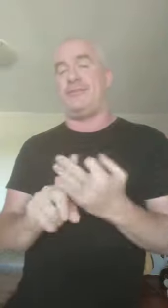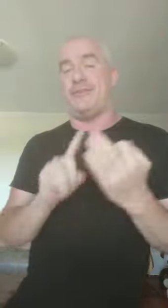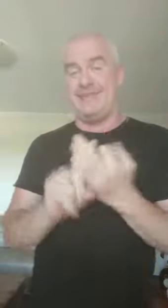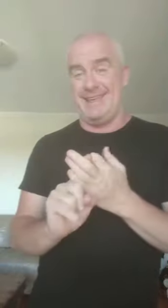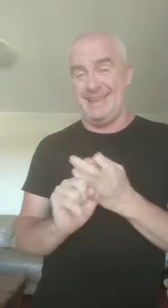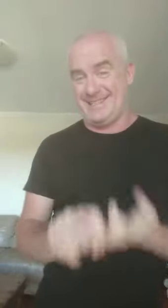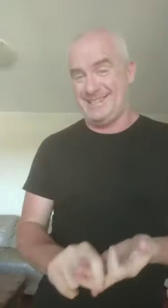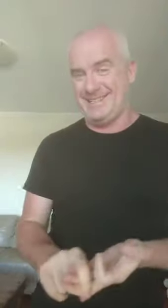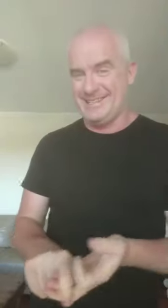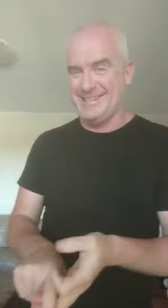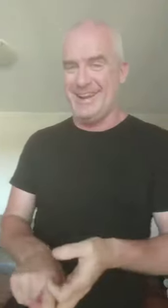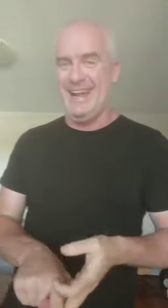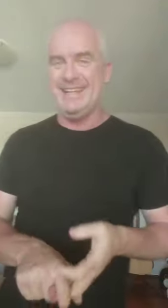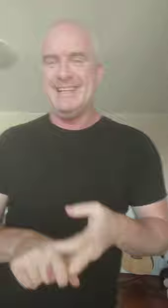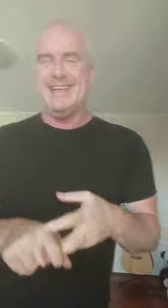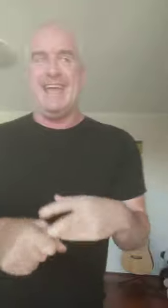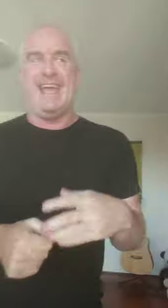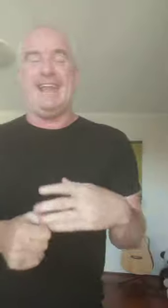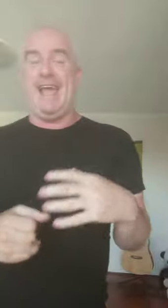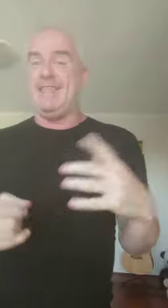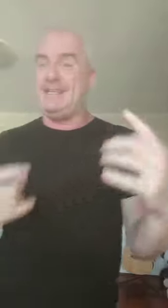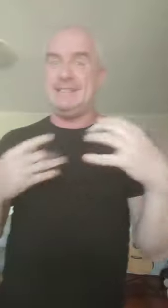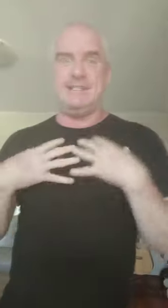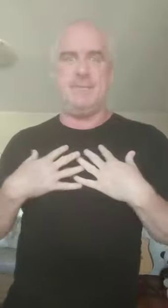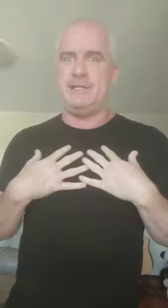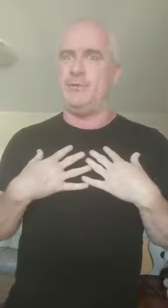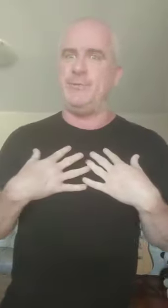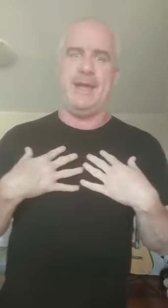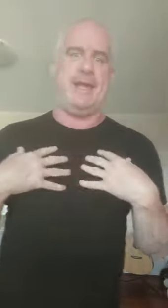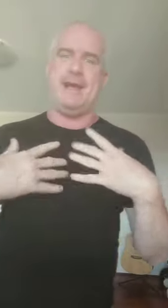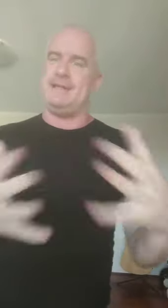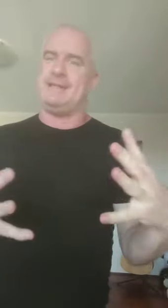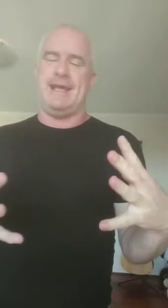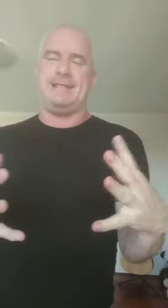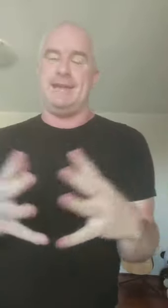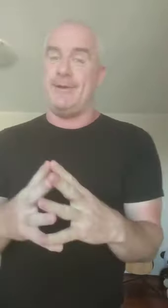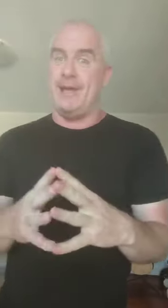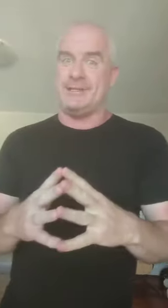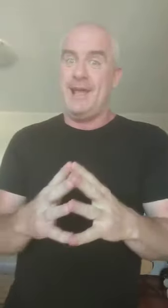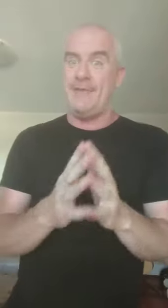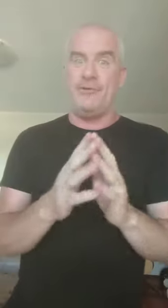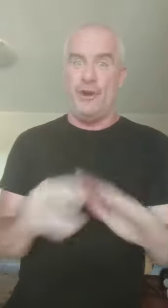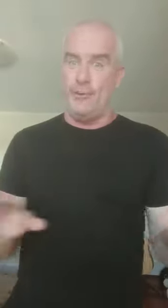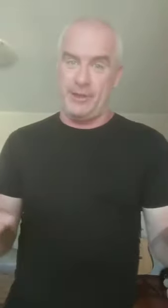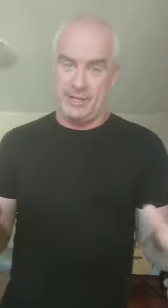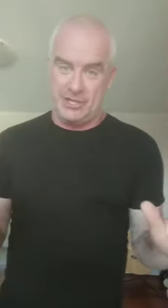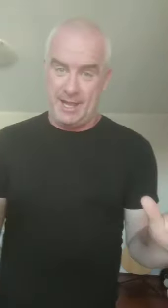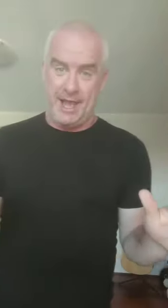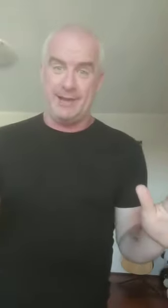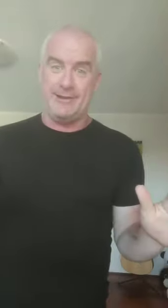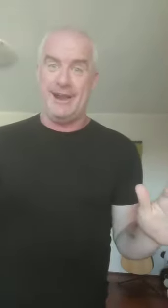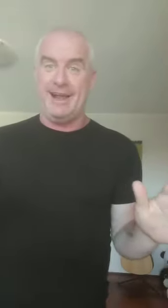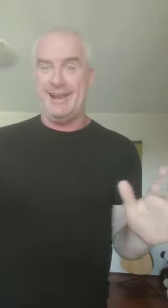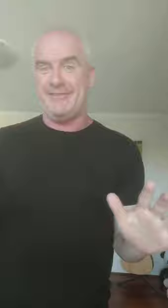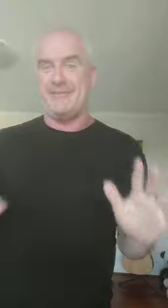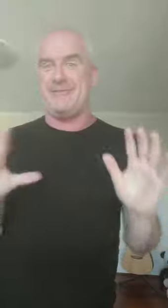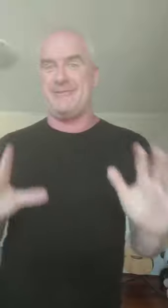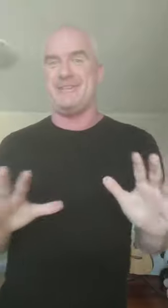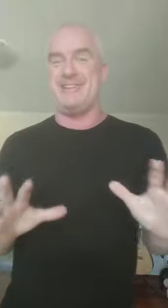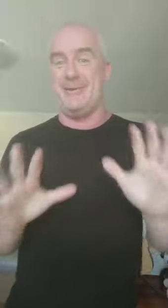to three things, right? And, and this is as much with me as, as anybody else. I have not worked this shit out, right? For myself,